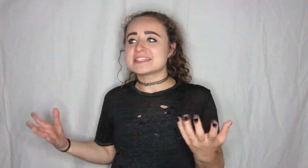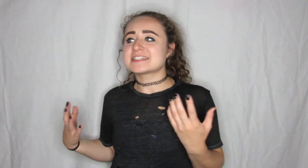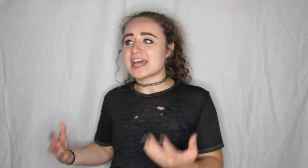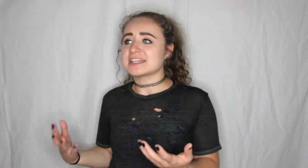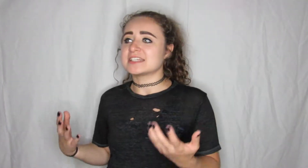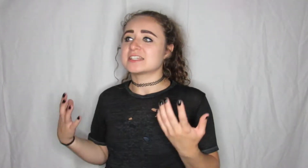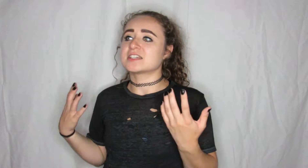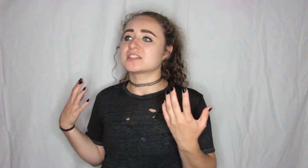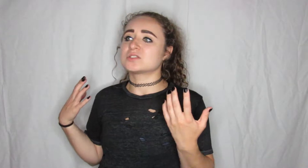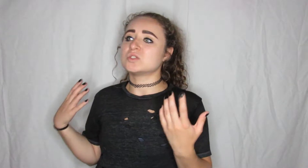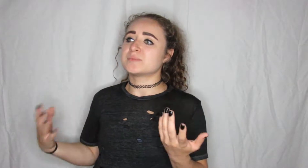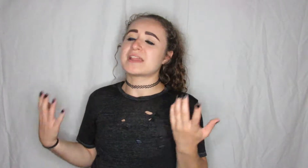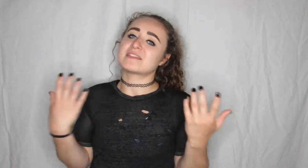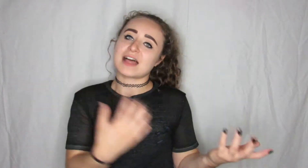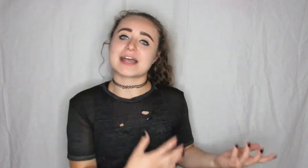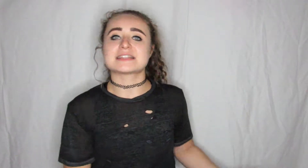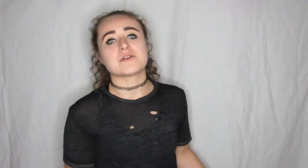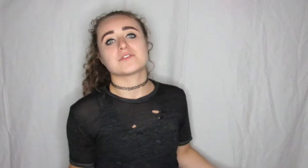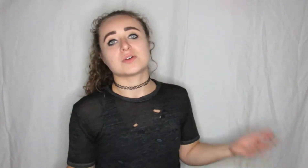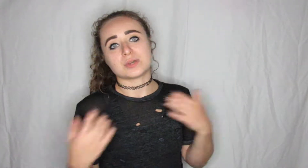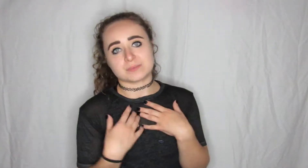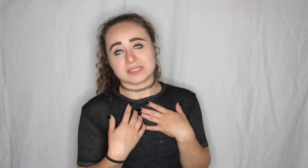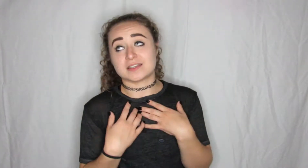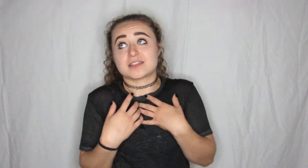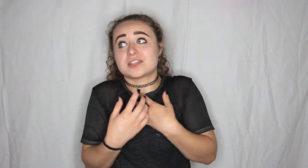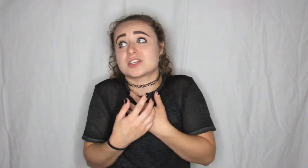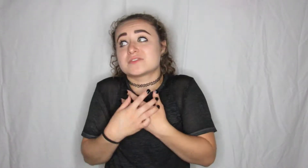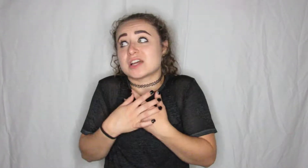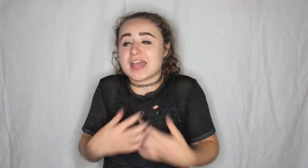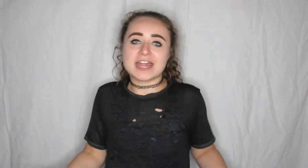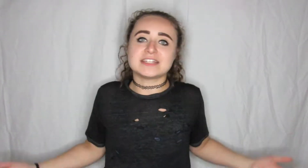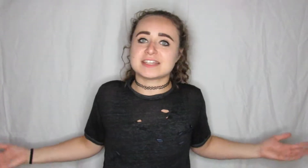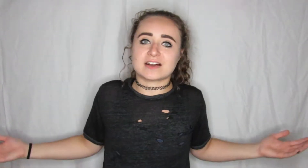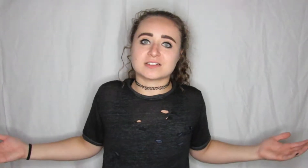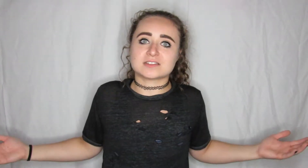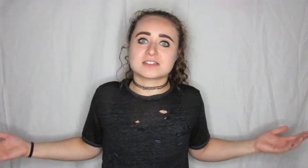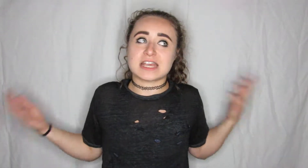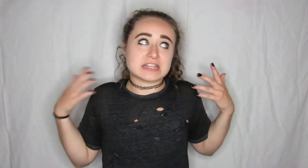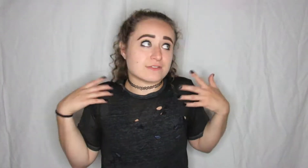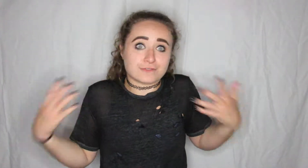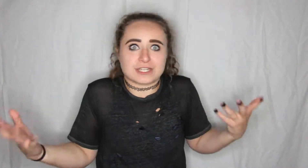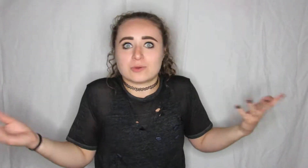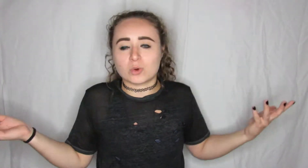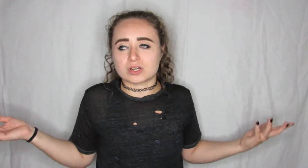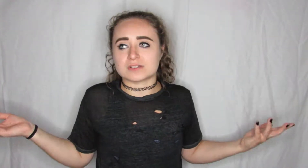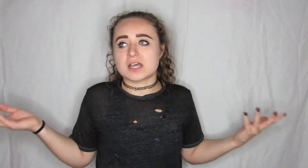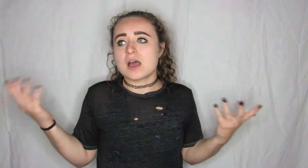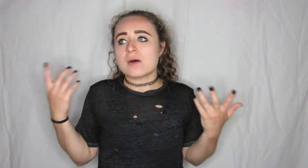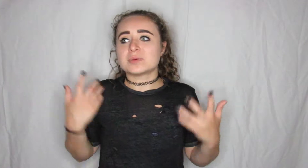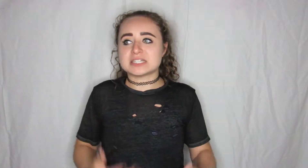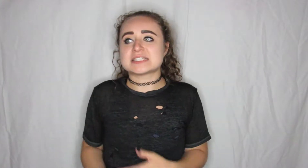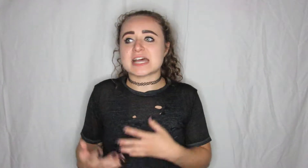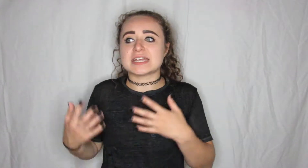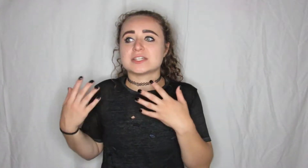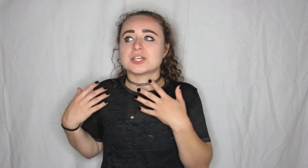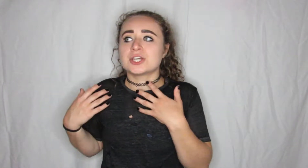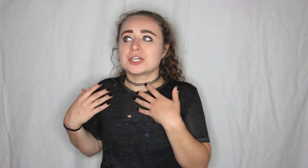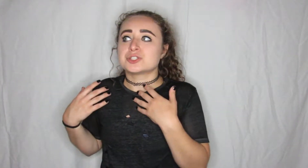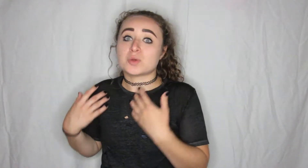he decided to spend the last half of it with me like he could have done anything else in the freaking world but he decided to